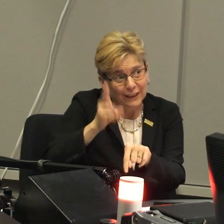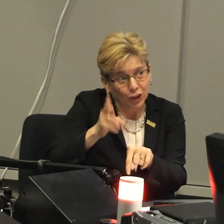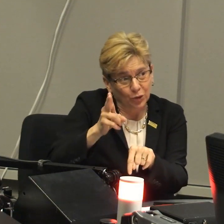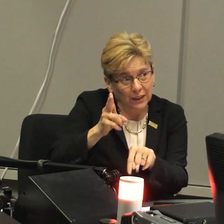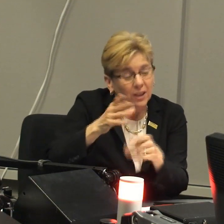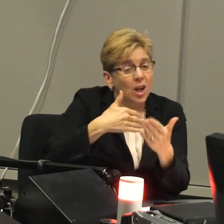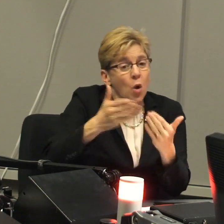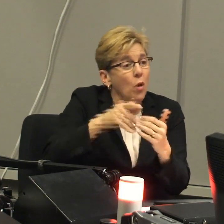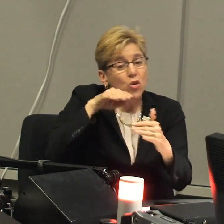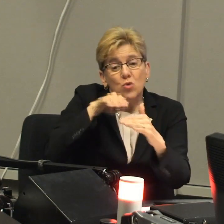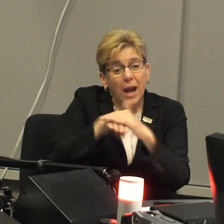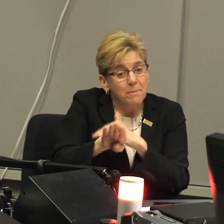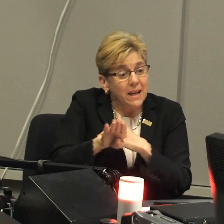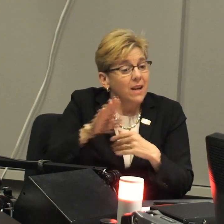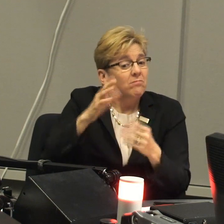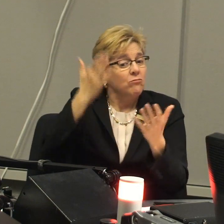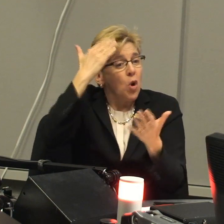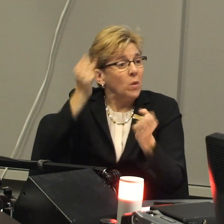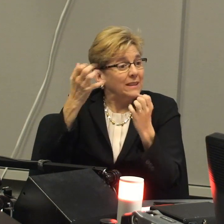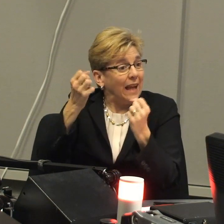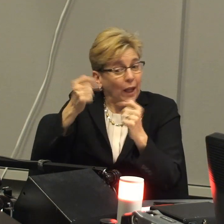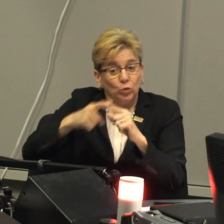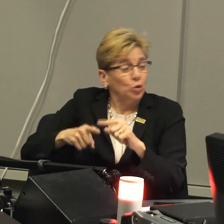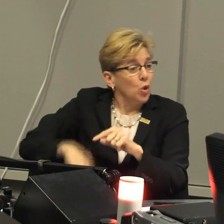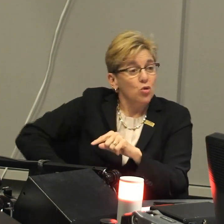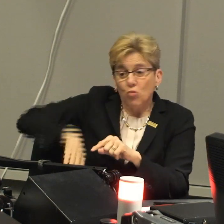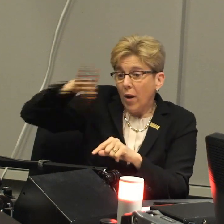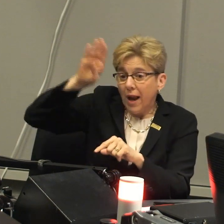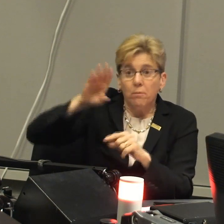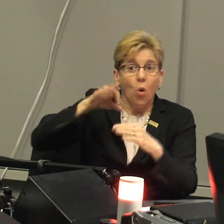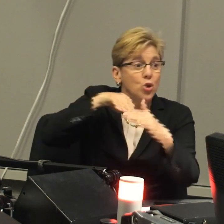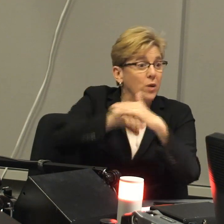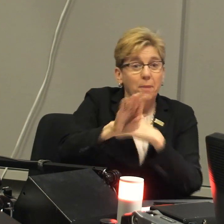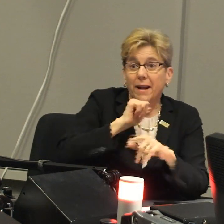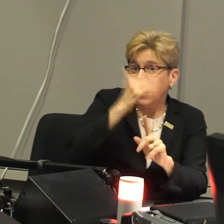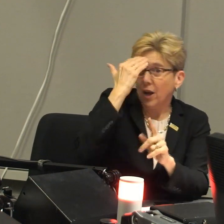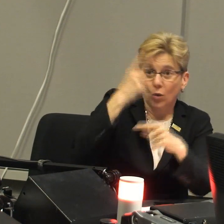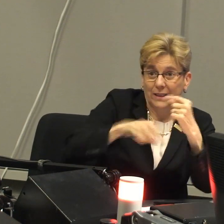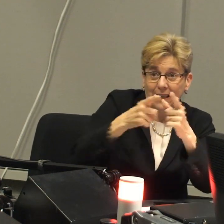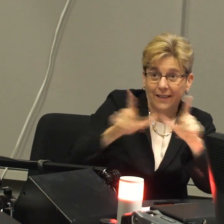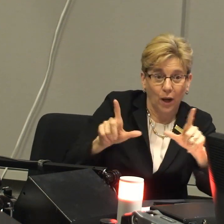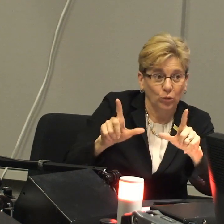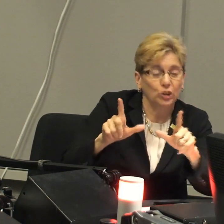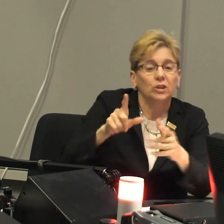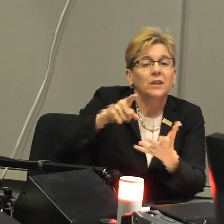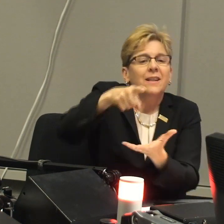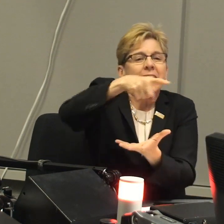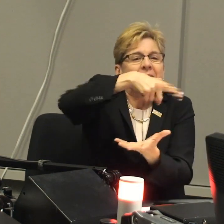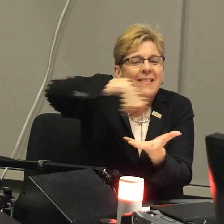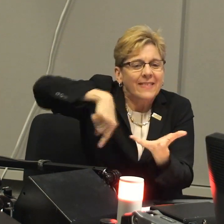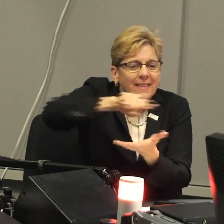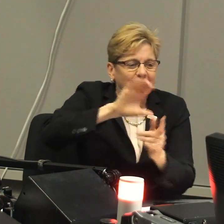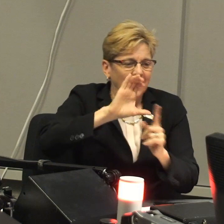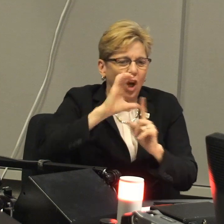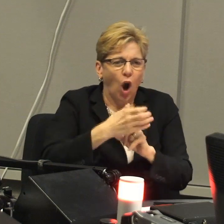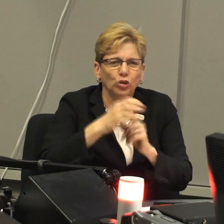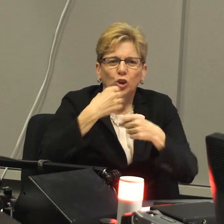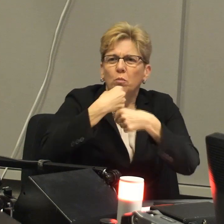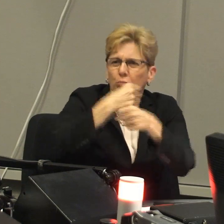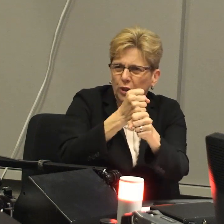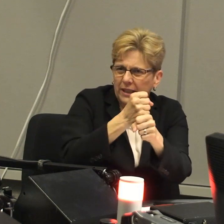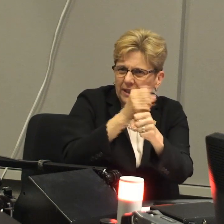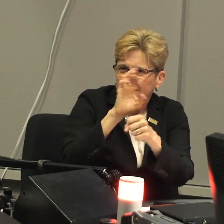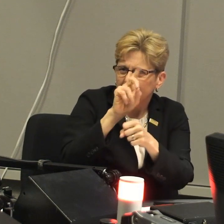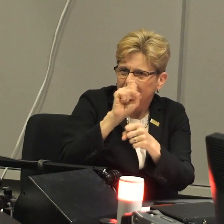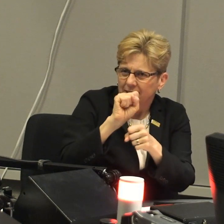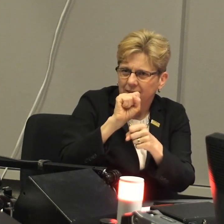changemakers at Gallaudet University. And that's a history of Gallaudet. Whether you come to Gallaudet not knowing sign language throughout your childhood